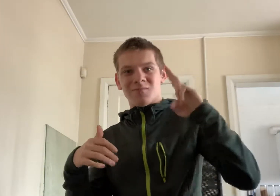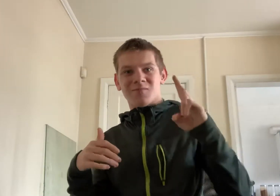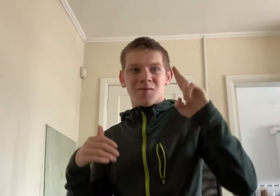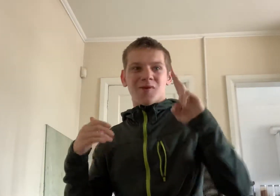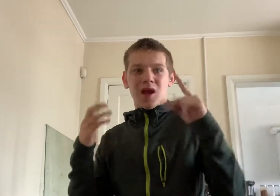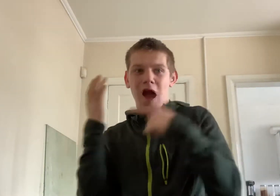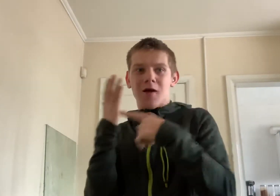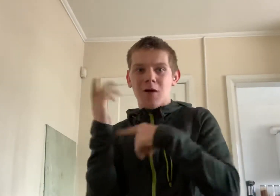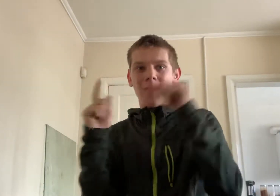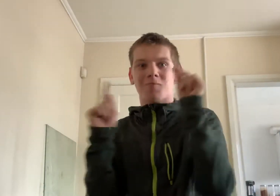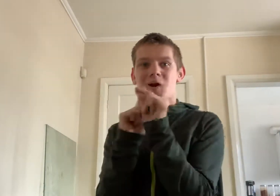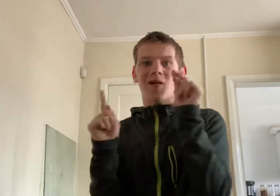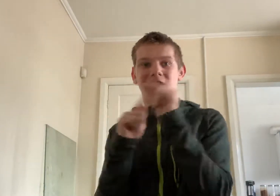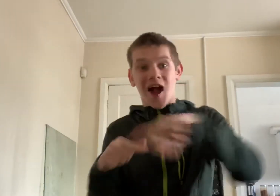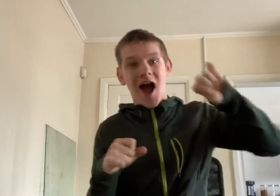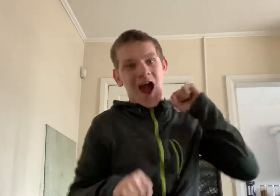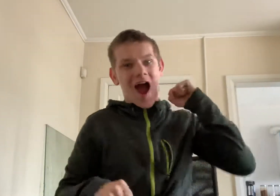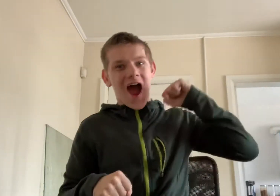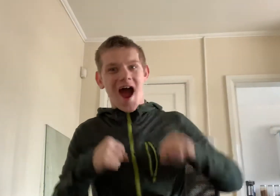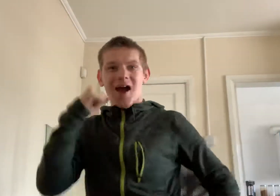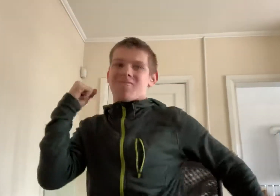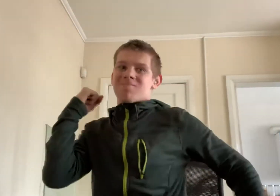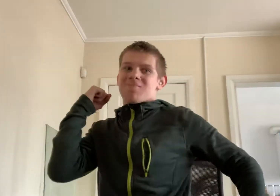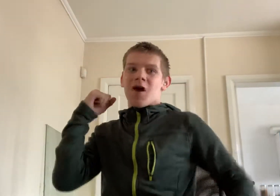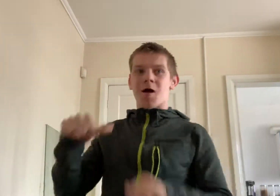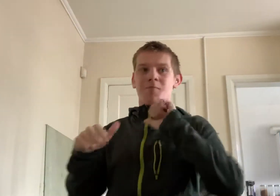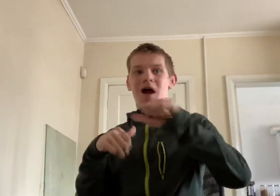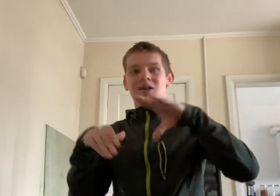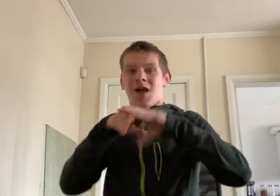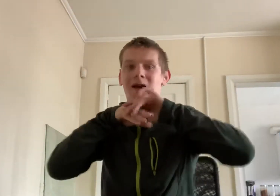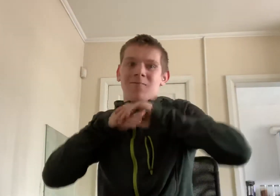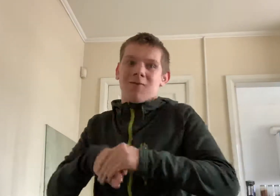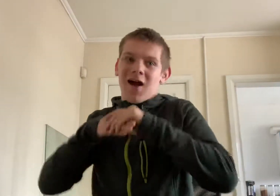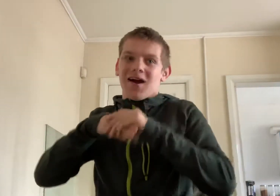Thomas and Percy. Best of friends.